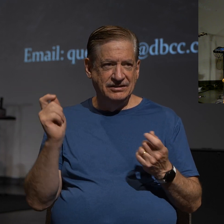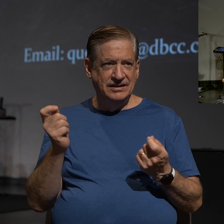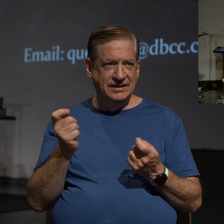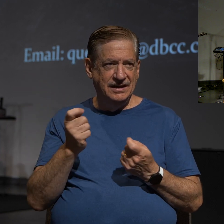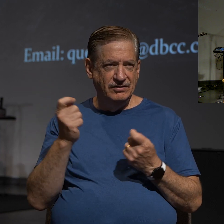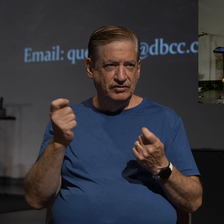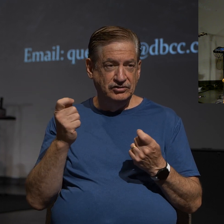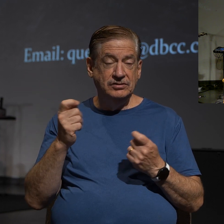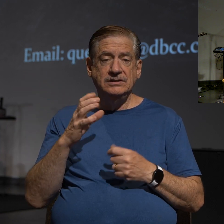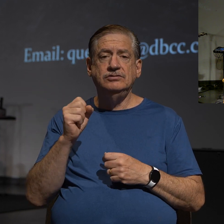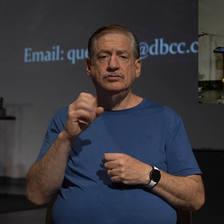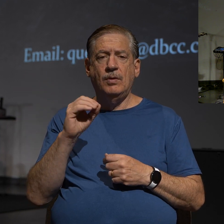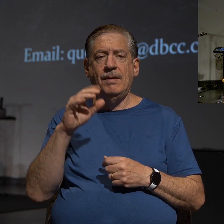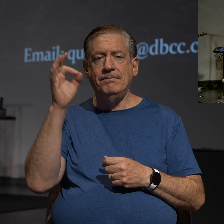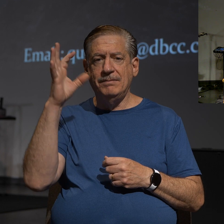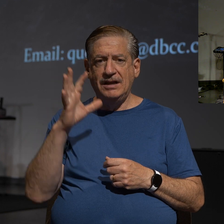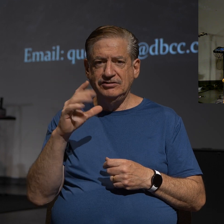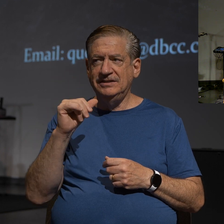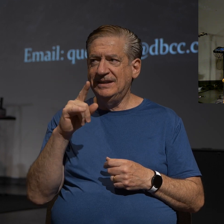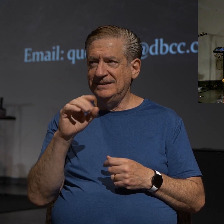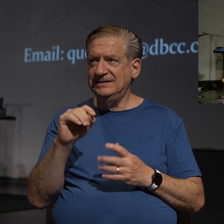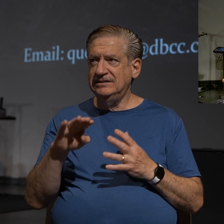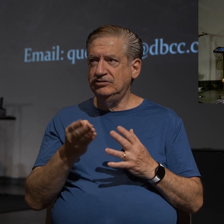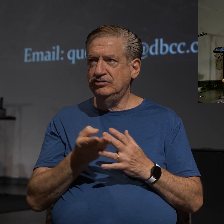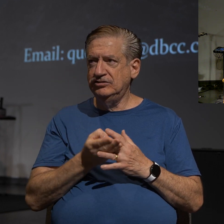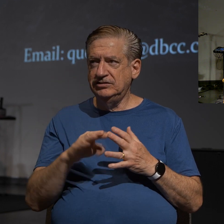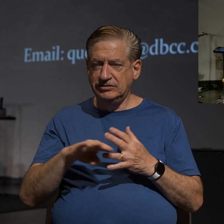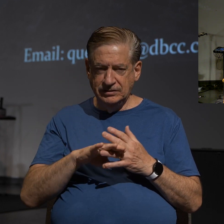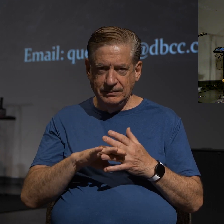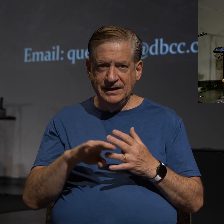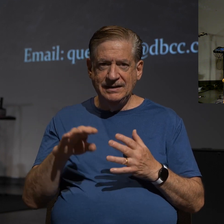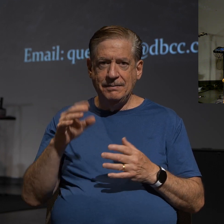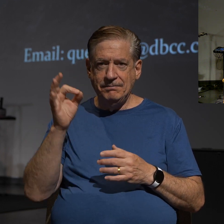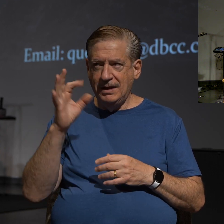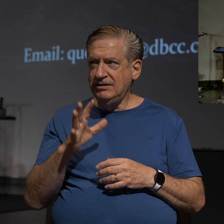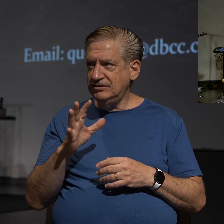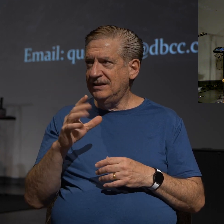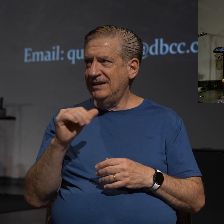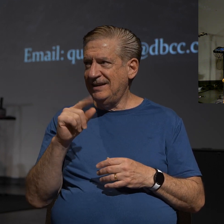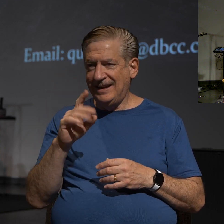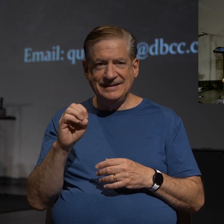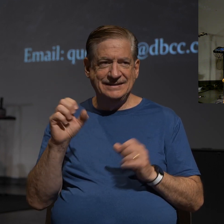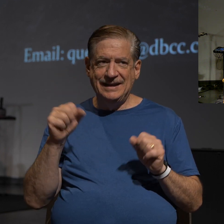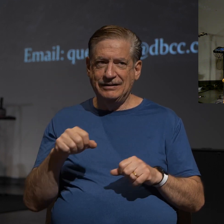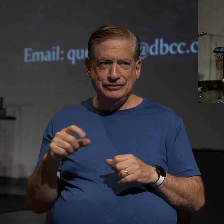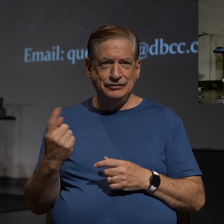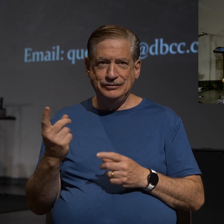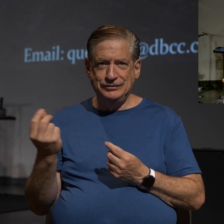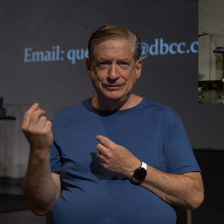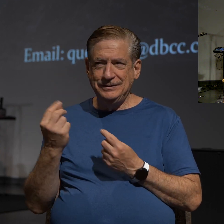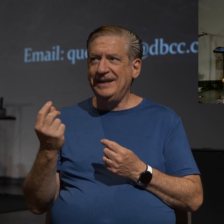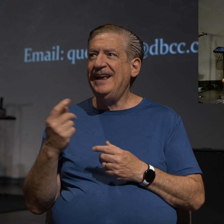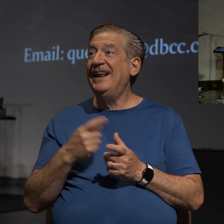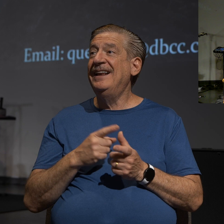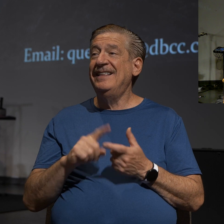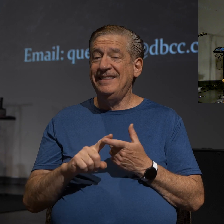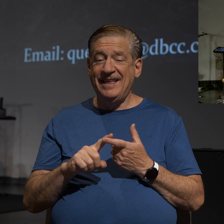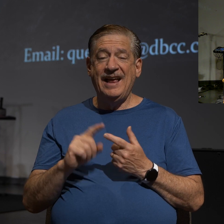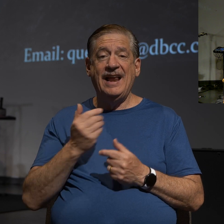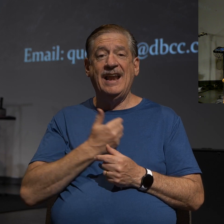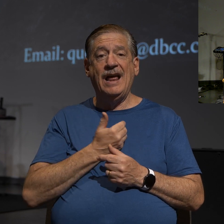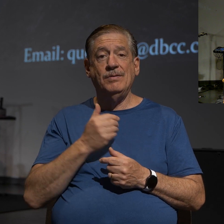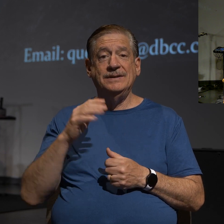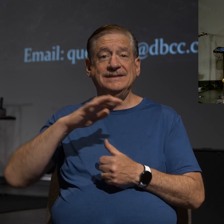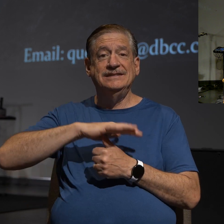So, Pastor Jace, our student ministries pastor, did the announcements like only Jace can do. And then our